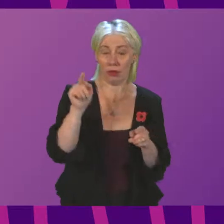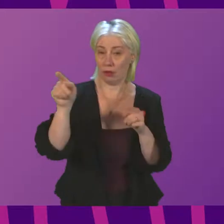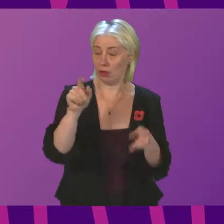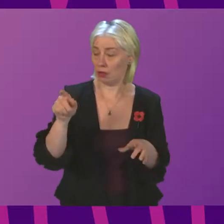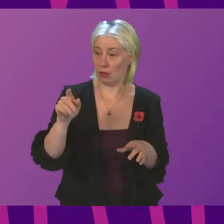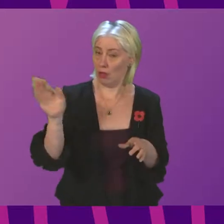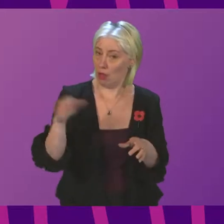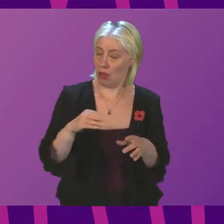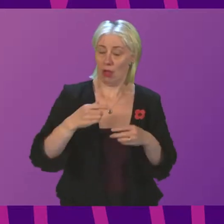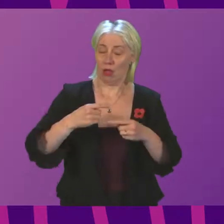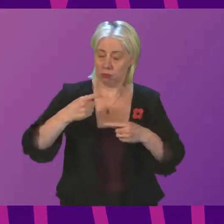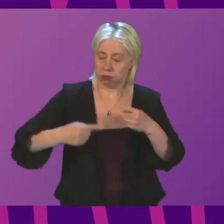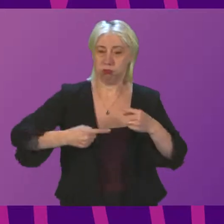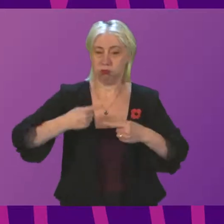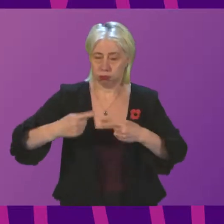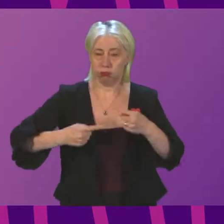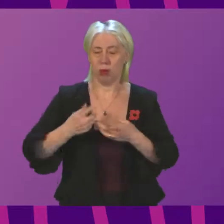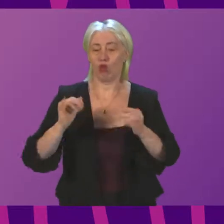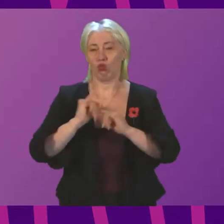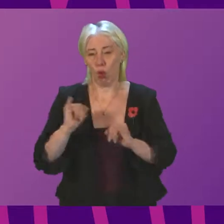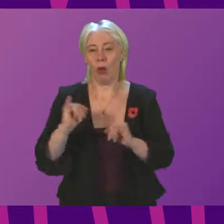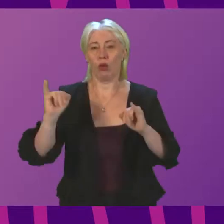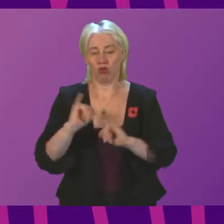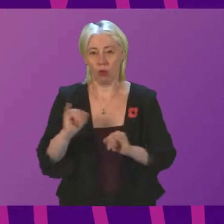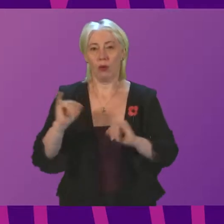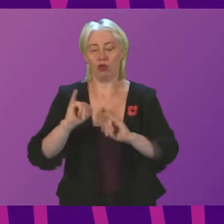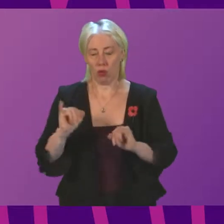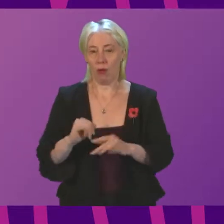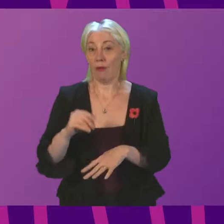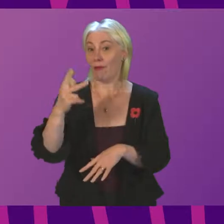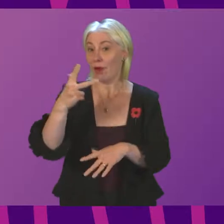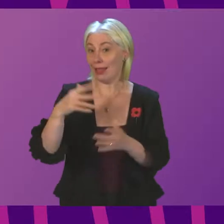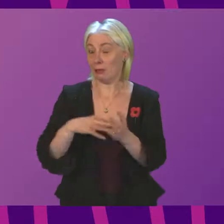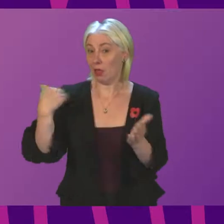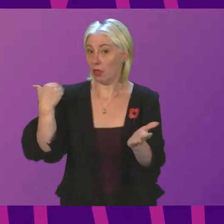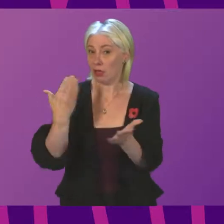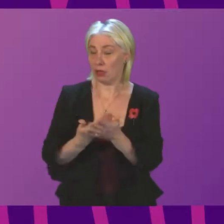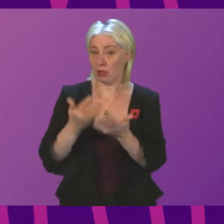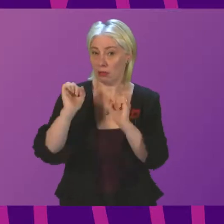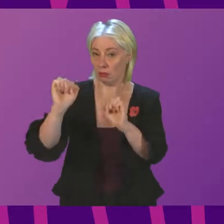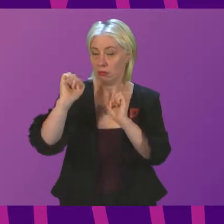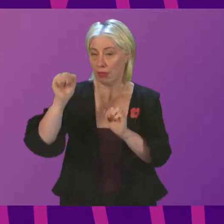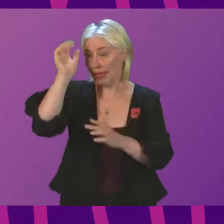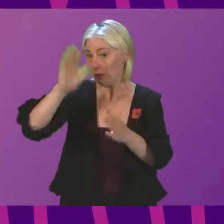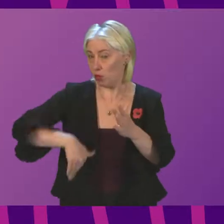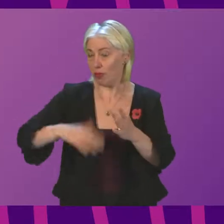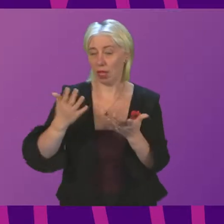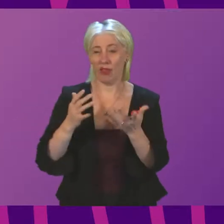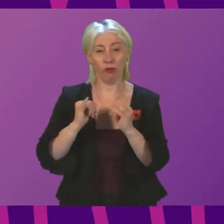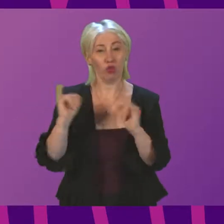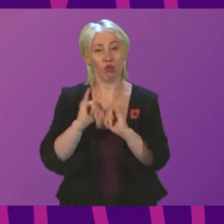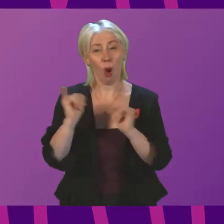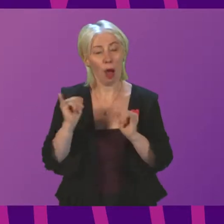on a constant basis with trauma. Over the last 18 months, the experience of trauma by our Health Service